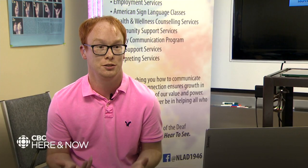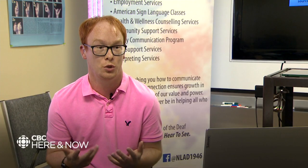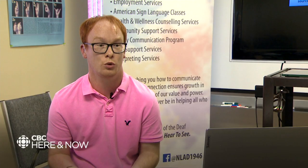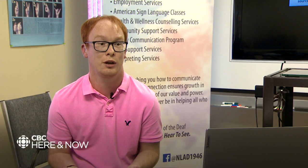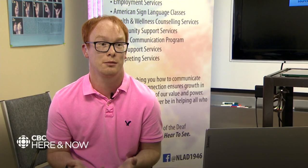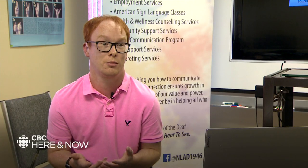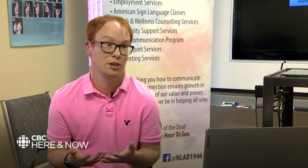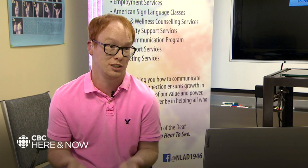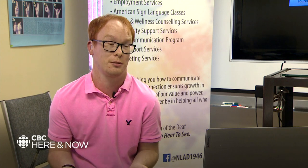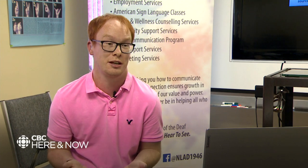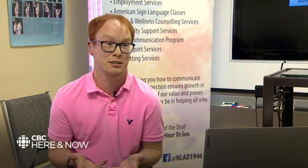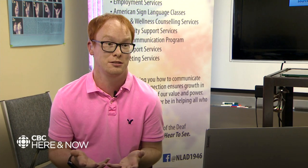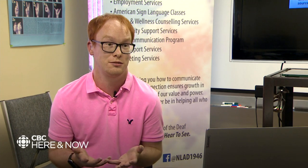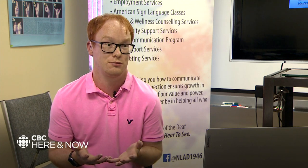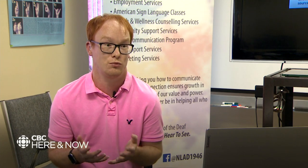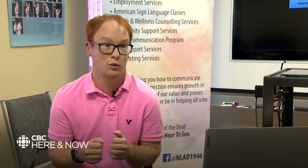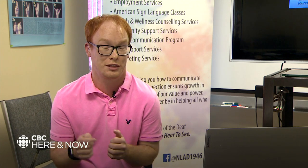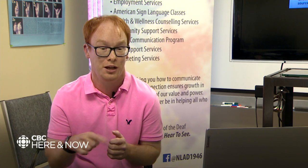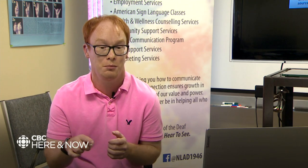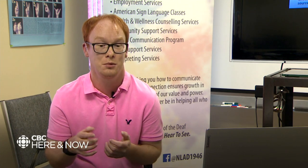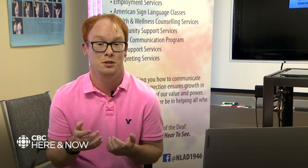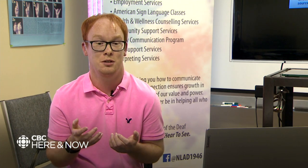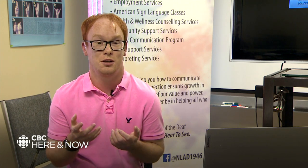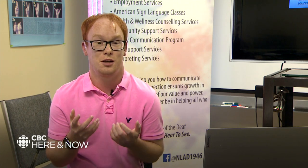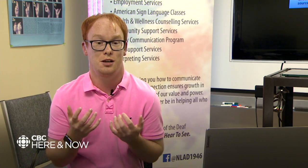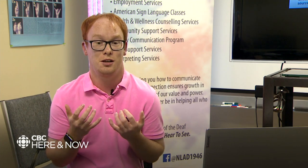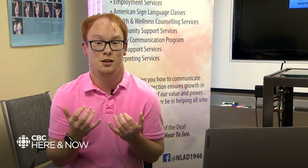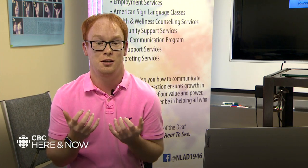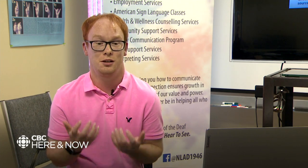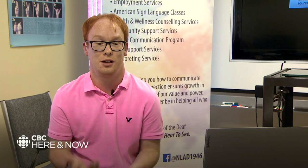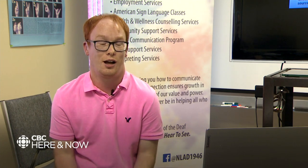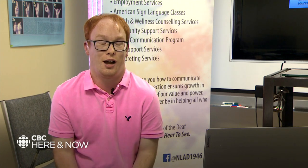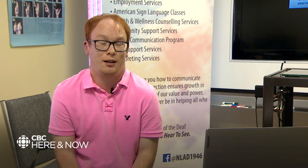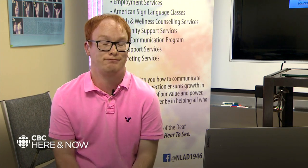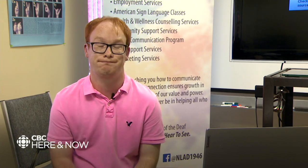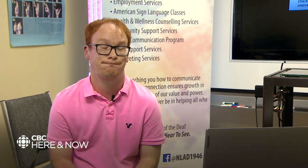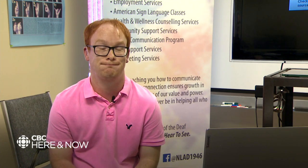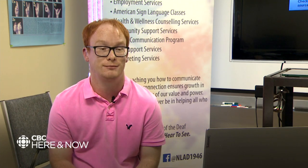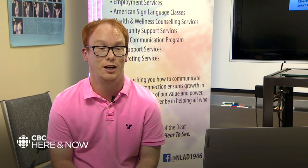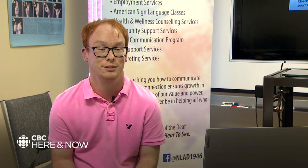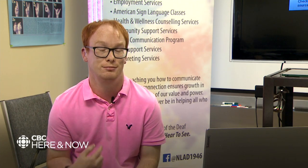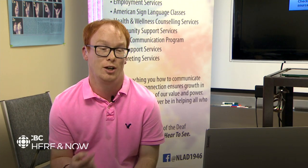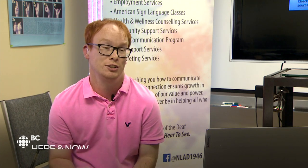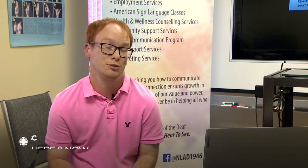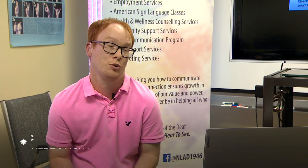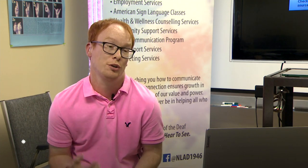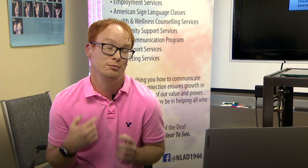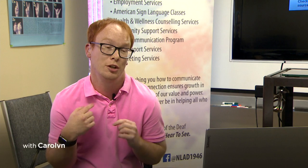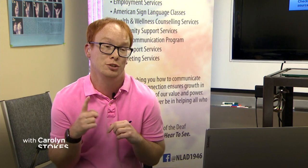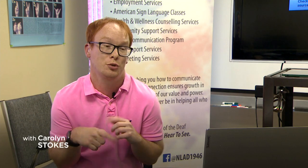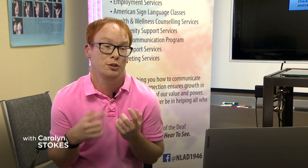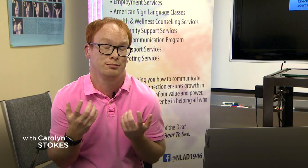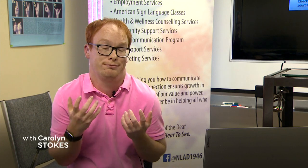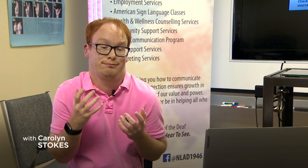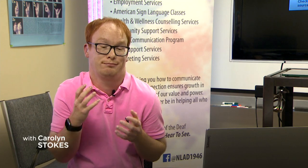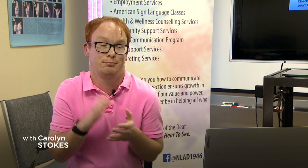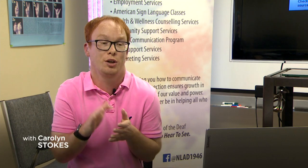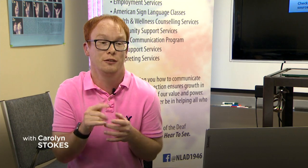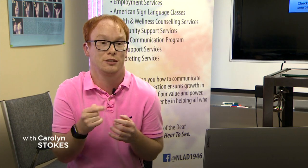It took away my independence with them. And I just couldn't, I just couldn't believe it